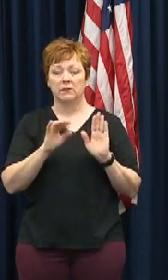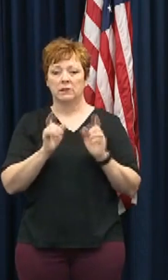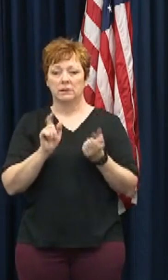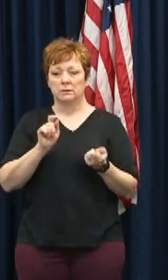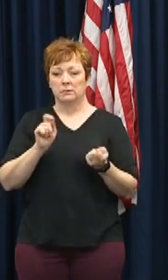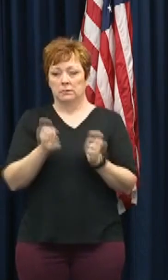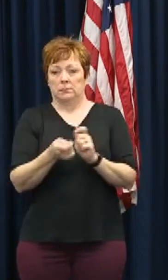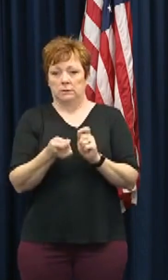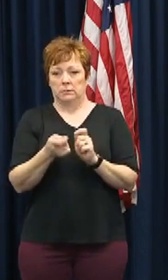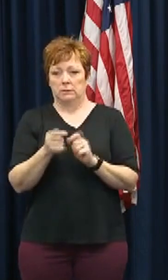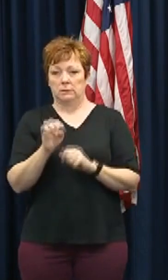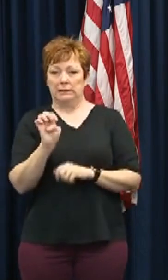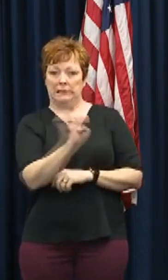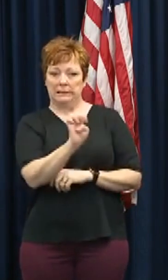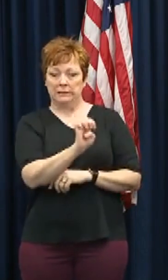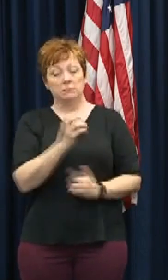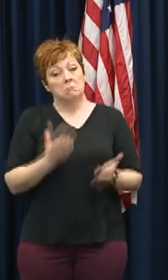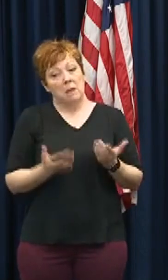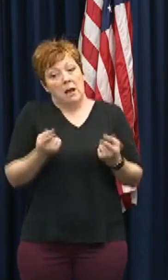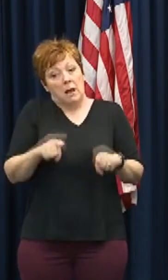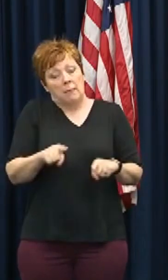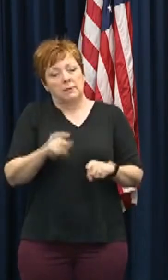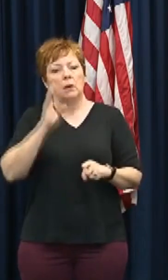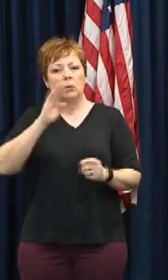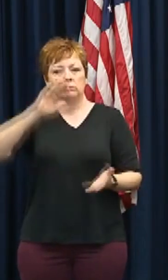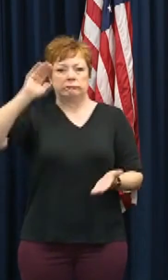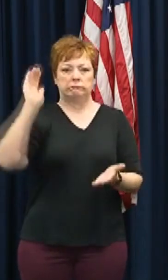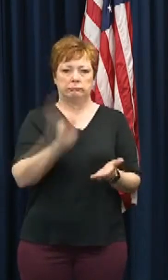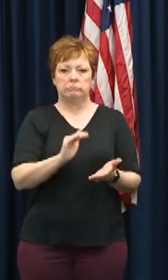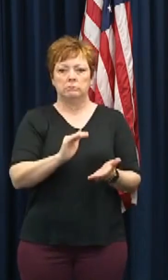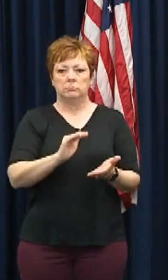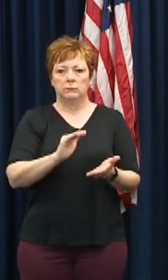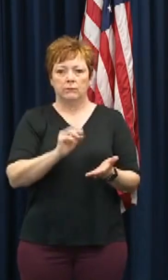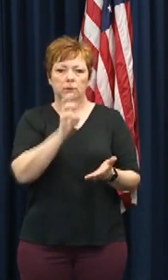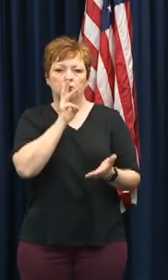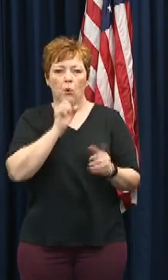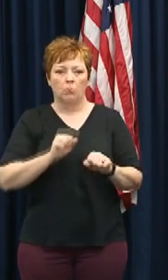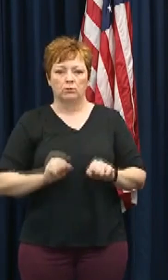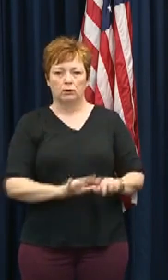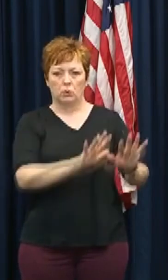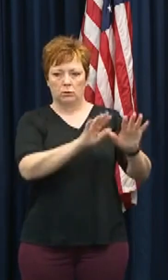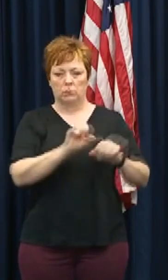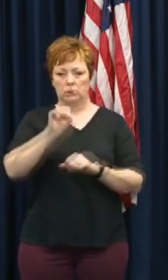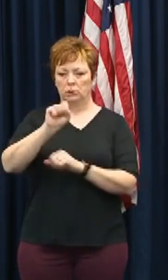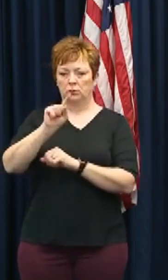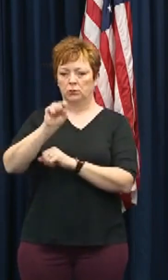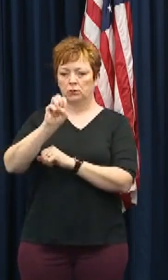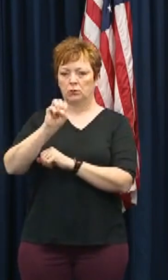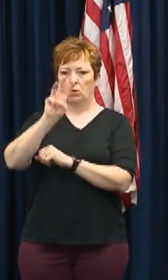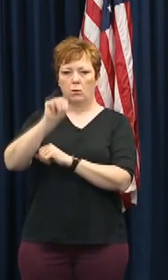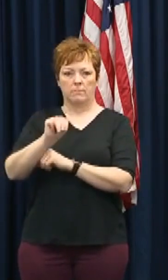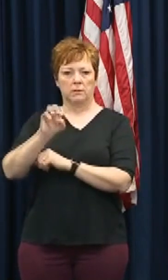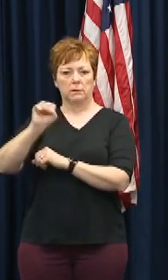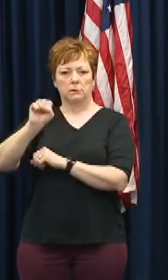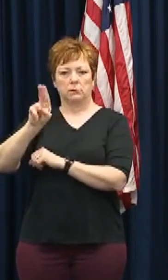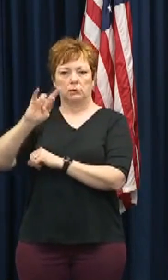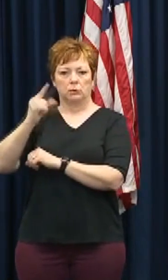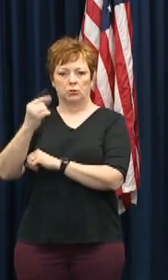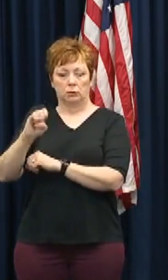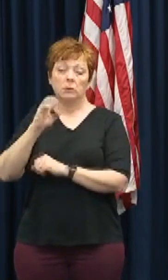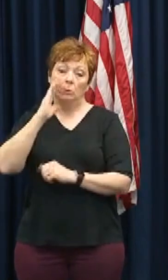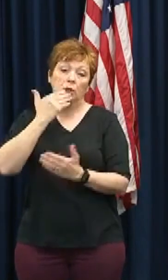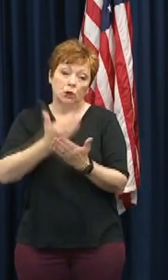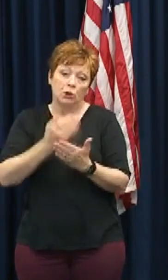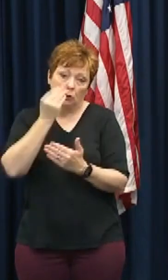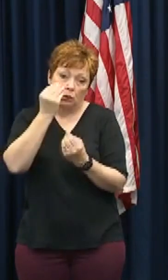and it very well may, that will decrease the amount of storm surge that is encountered in Mobile Bay, which will be good news for